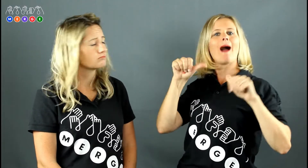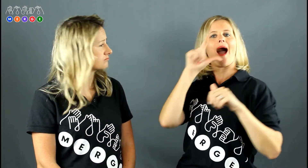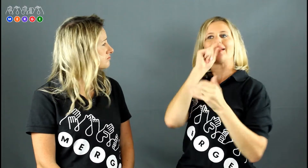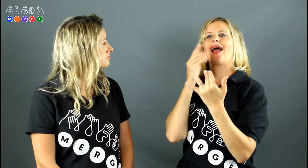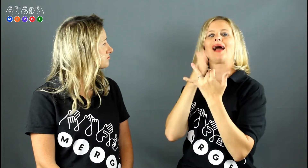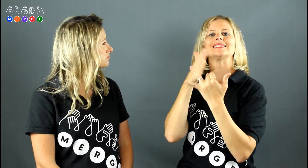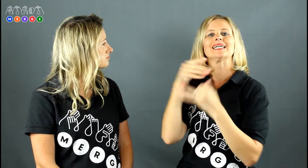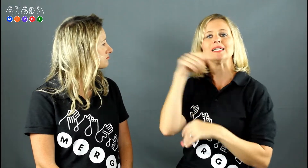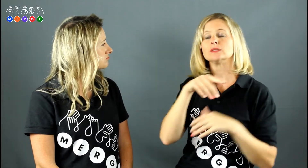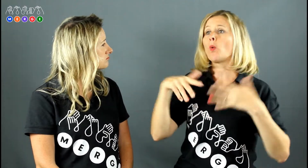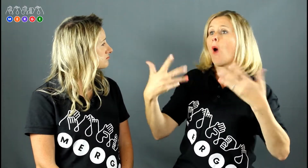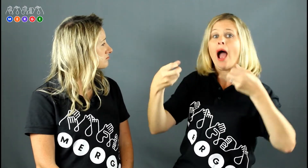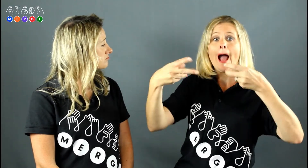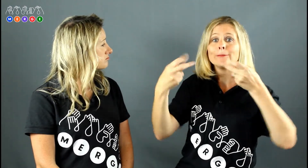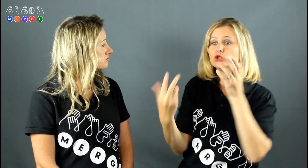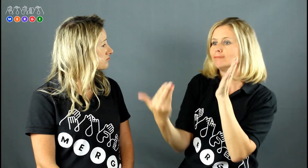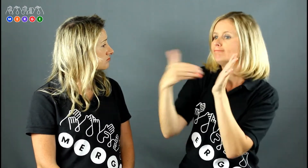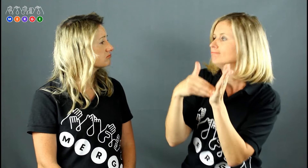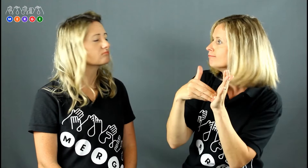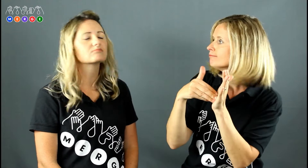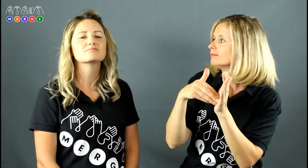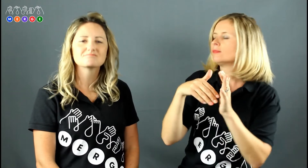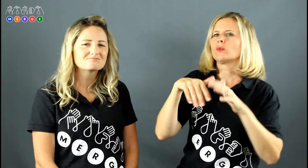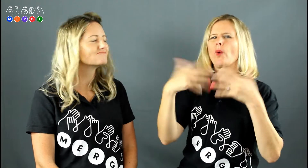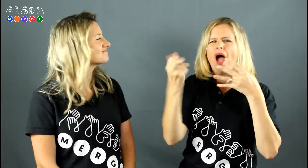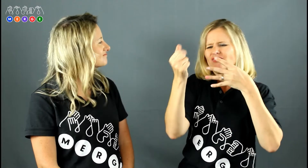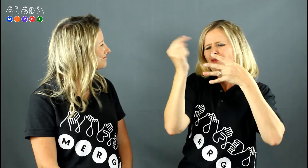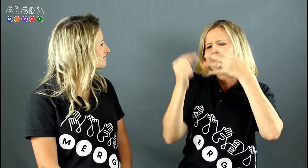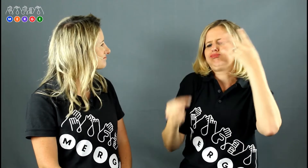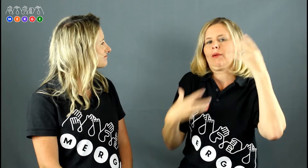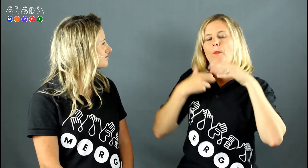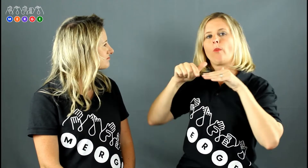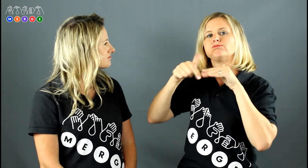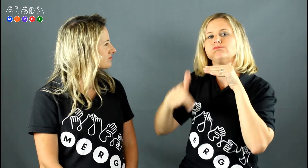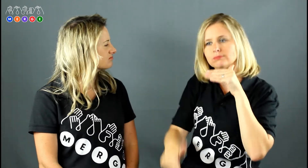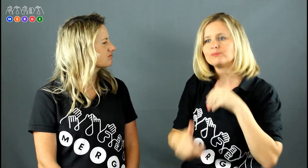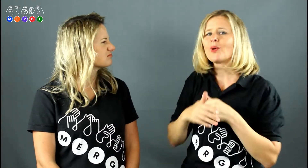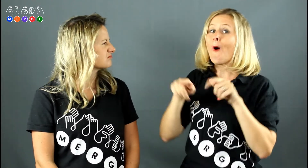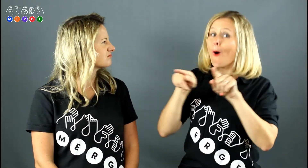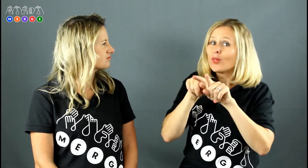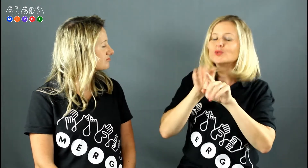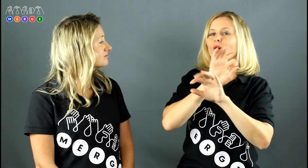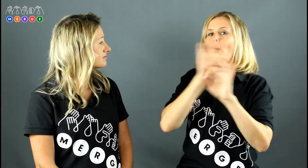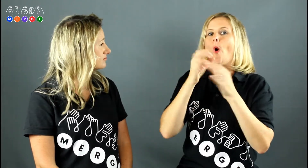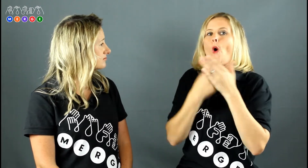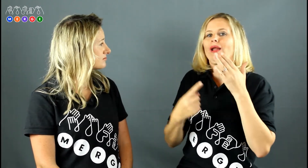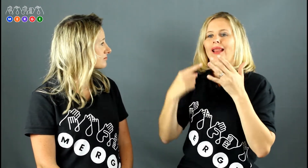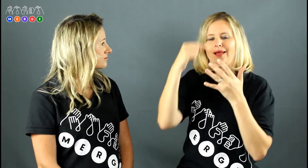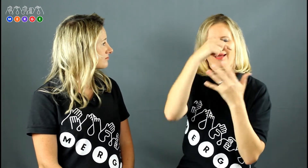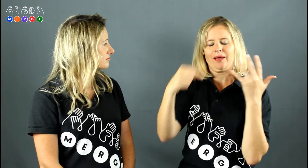putting in some flashing lights for Deaf people so that they can have more access or captions on their videos. So there's a variety of ways to